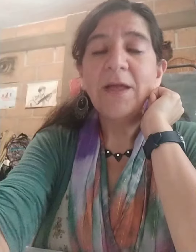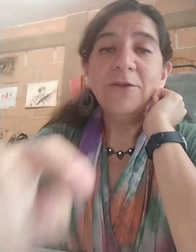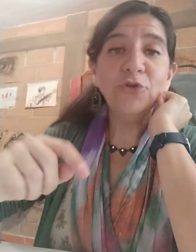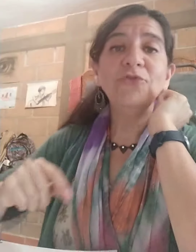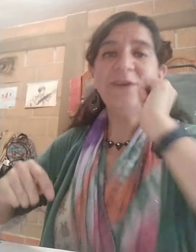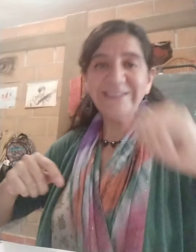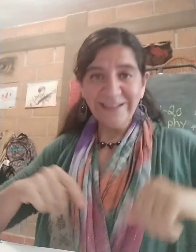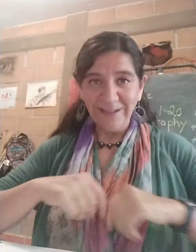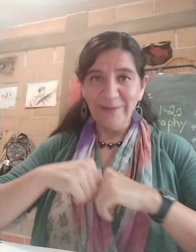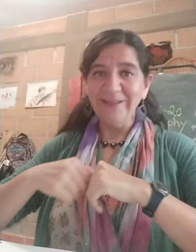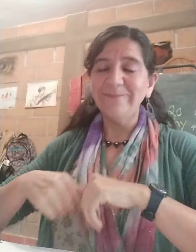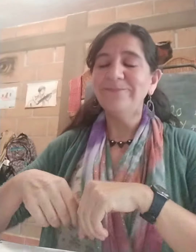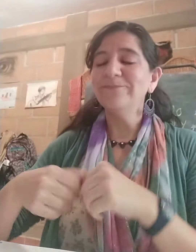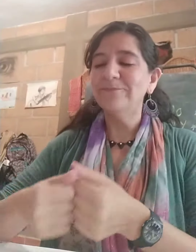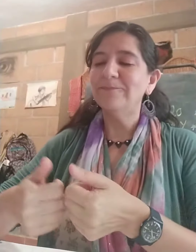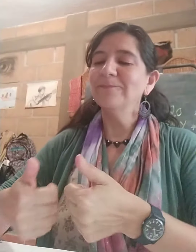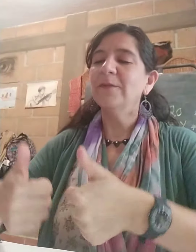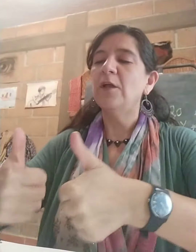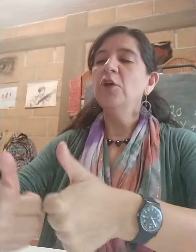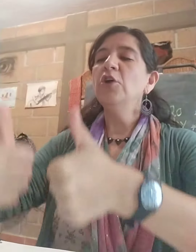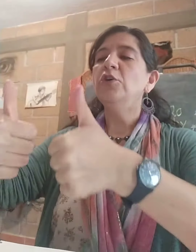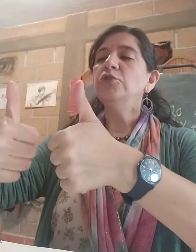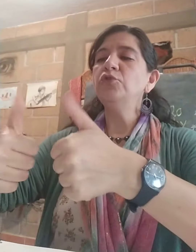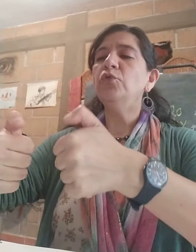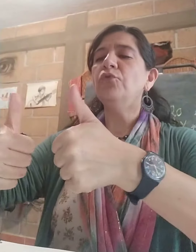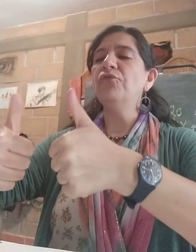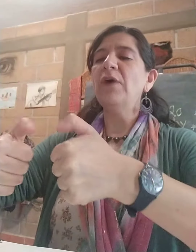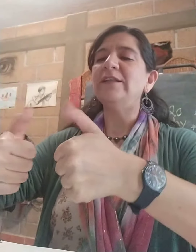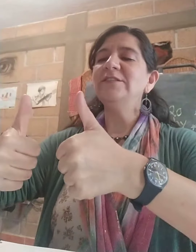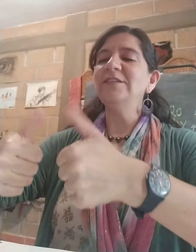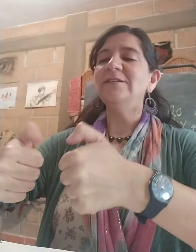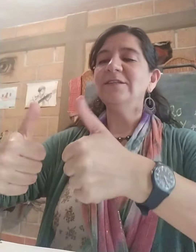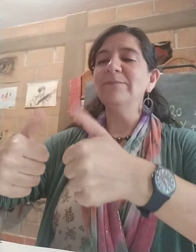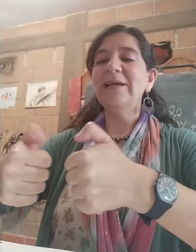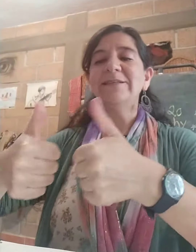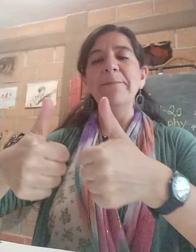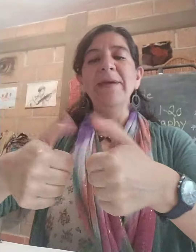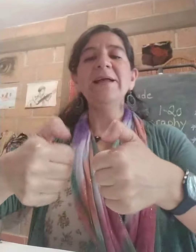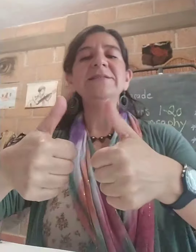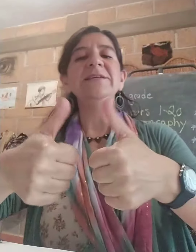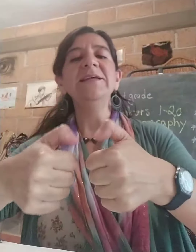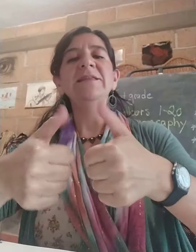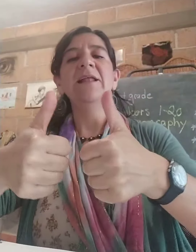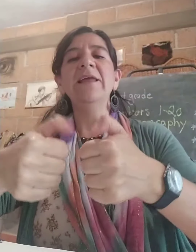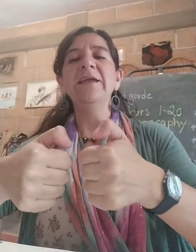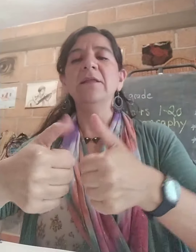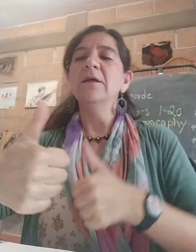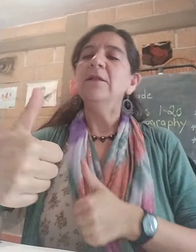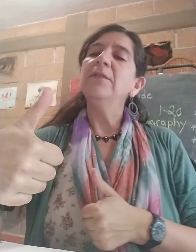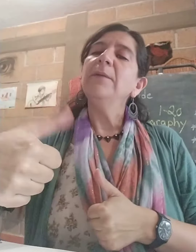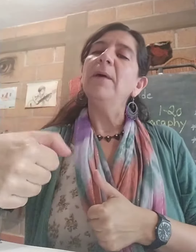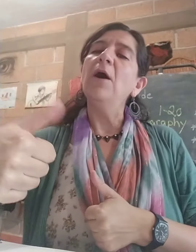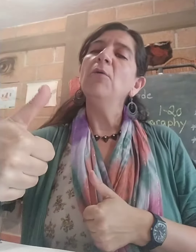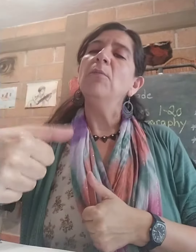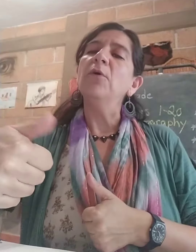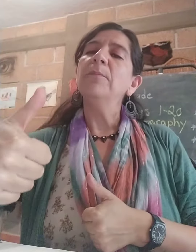Two fat gentlemen. Two fat gentlemen met in a lane. They bow more